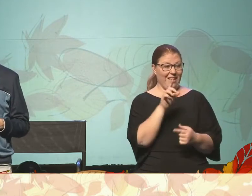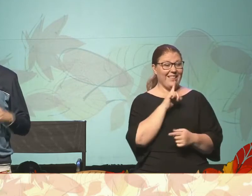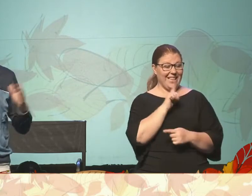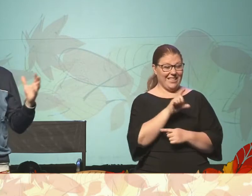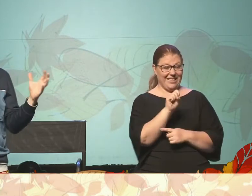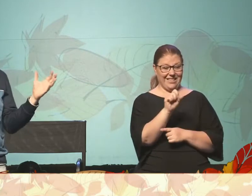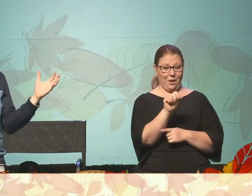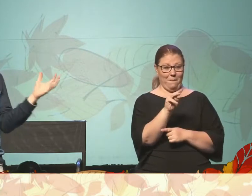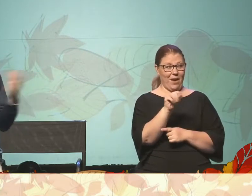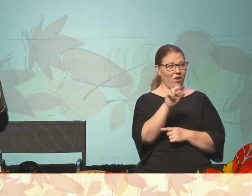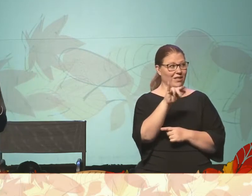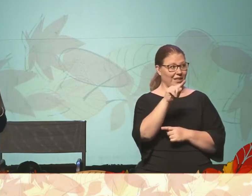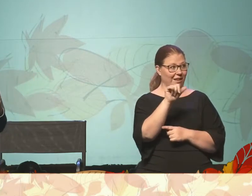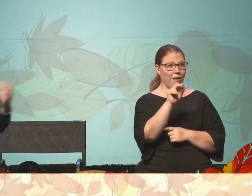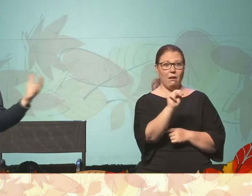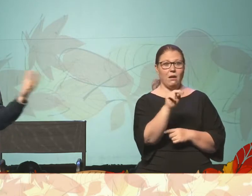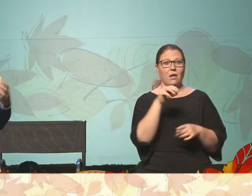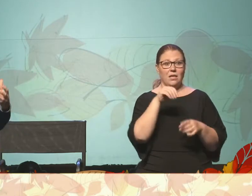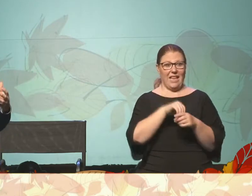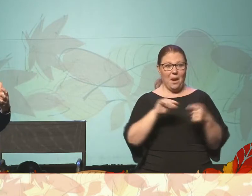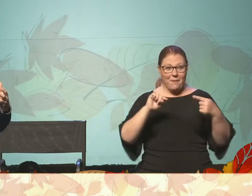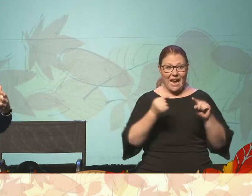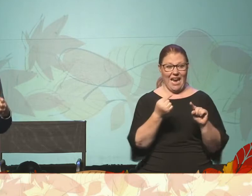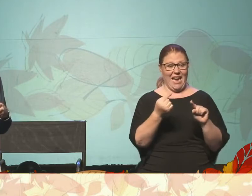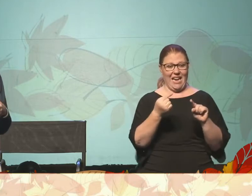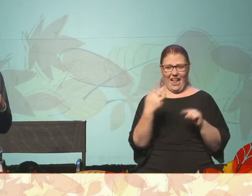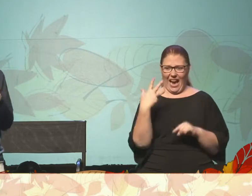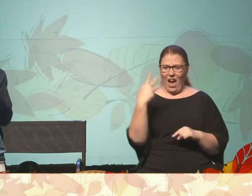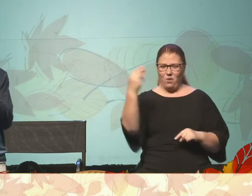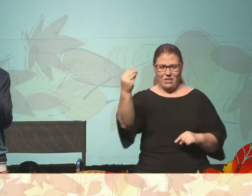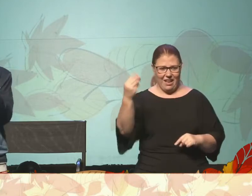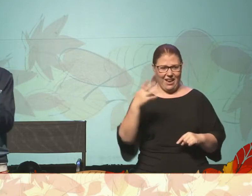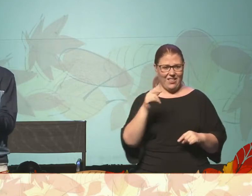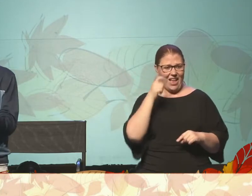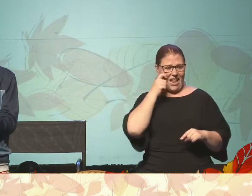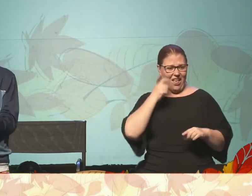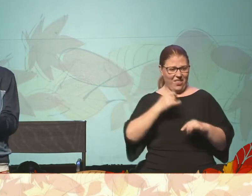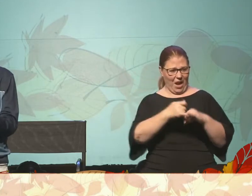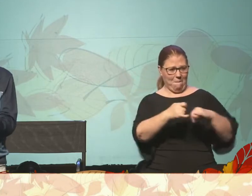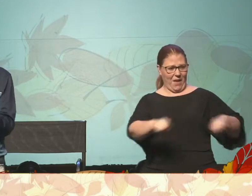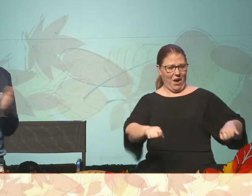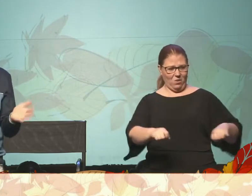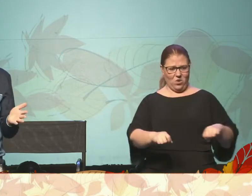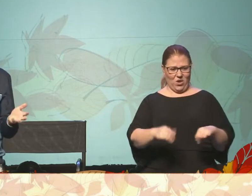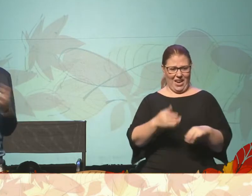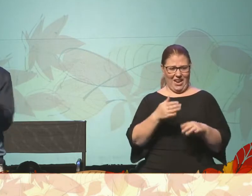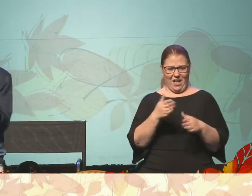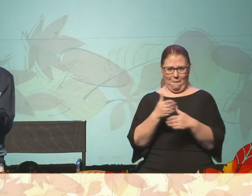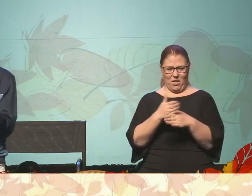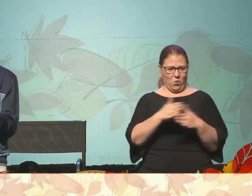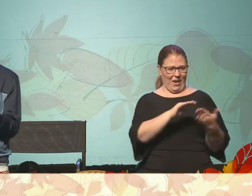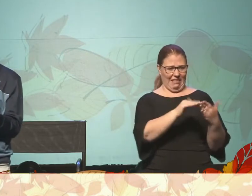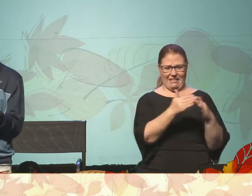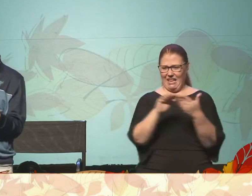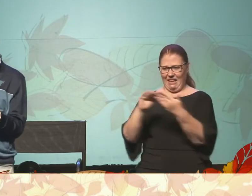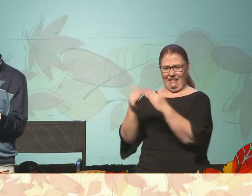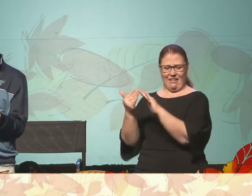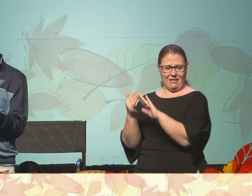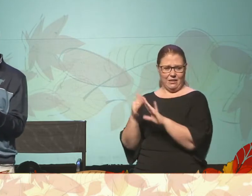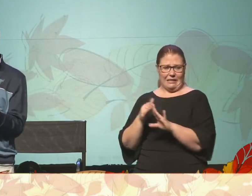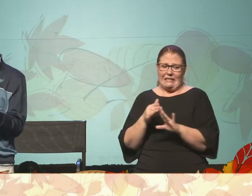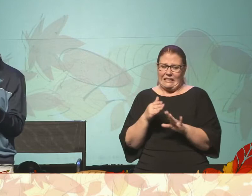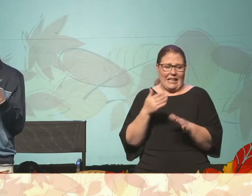Right? So, again, in pain, in the margins, that ethnic boundary of Samaritan and Jew didn't matter. They needed one another.